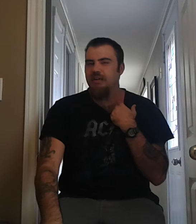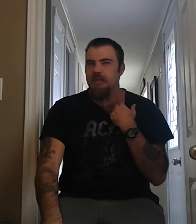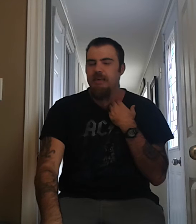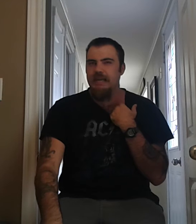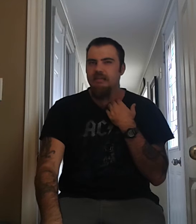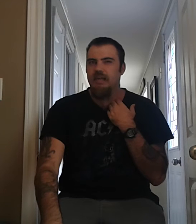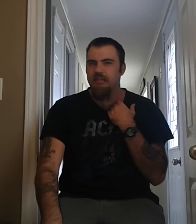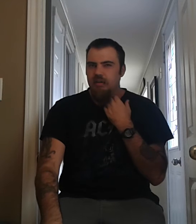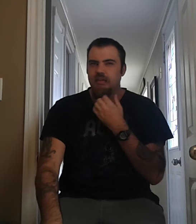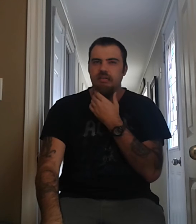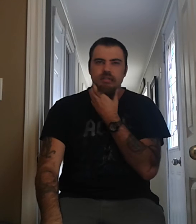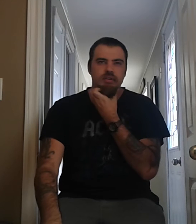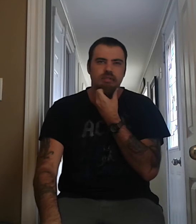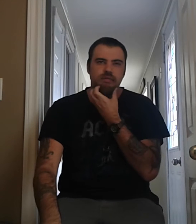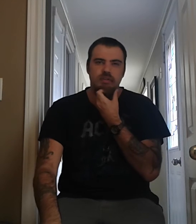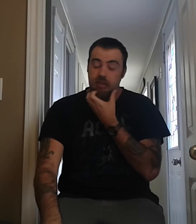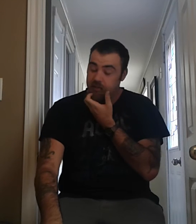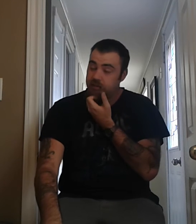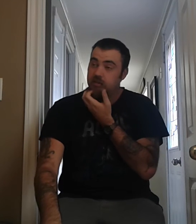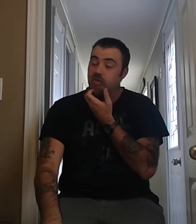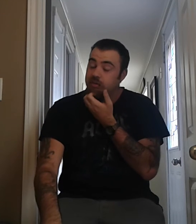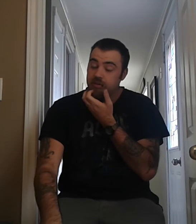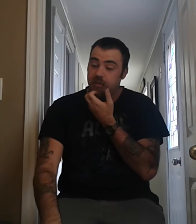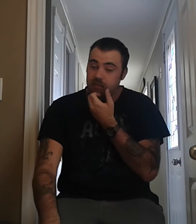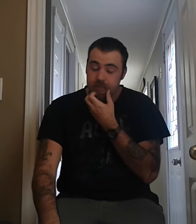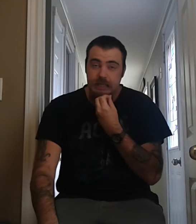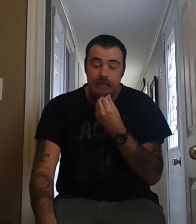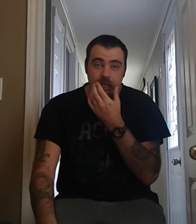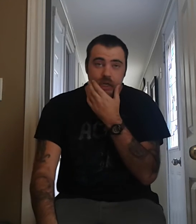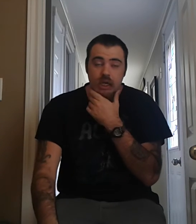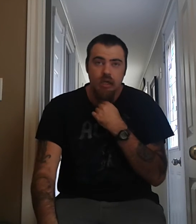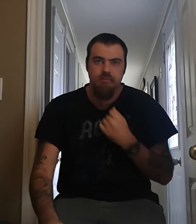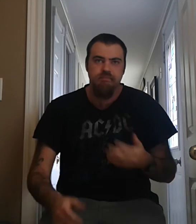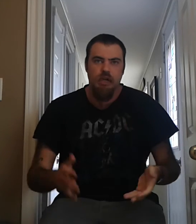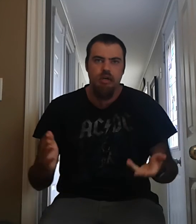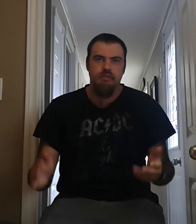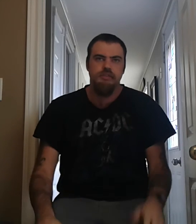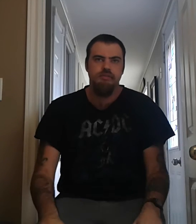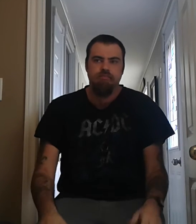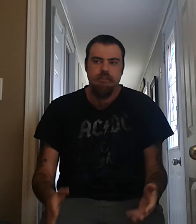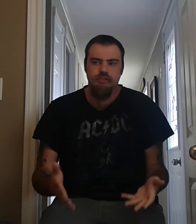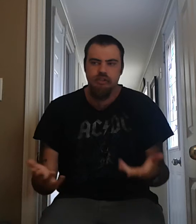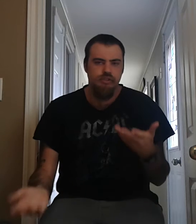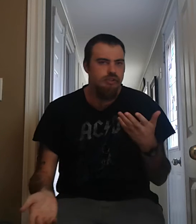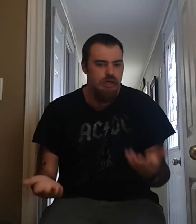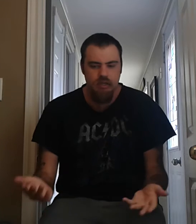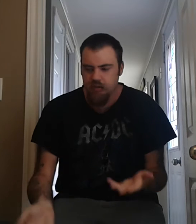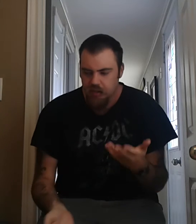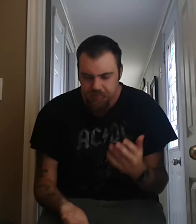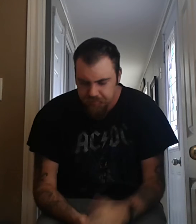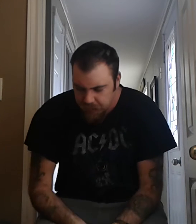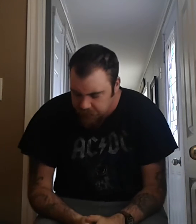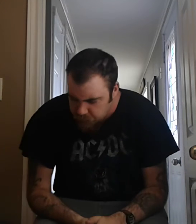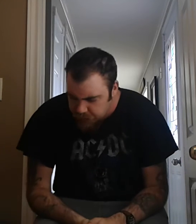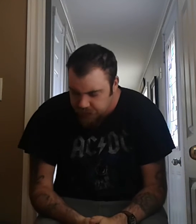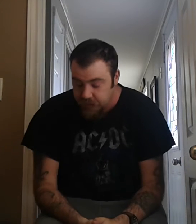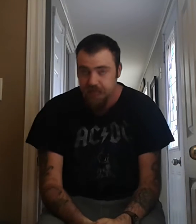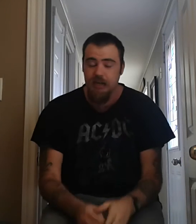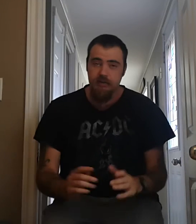many bands that did deserve, that do deserve to be in it, aren't. It's just, I don't know. Maybe one of these days,